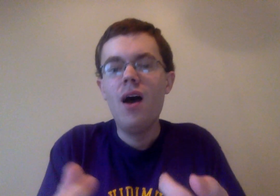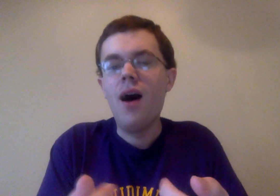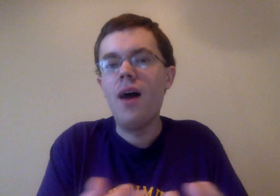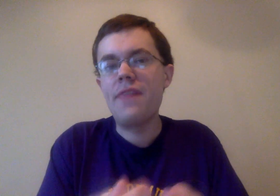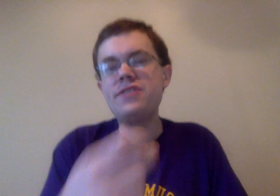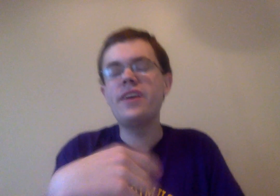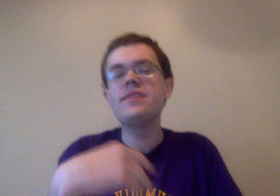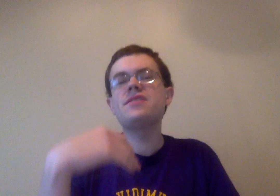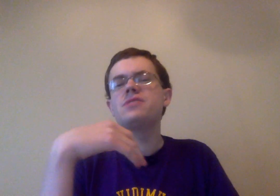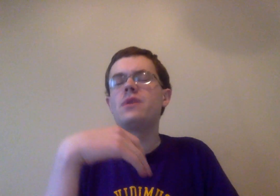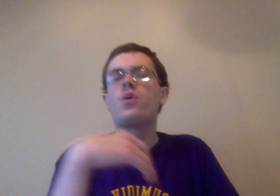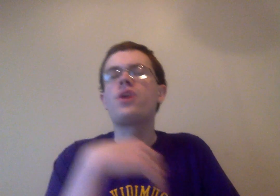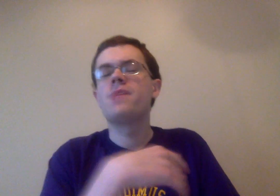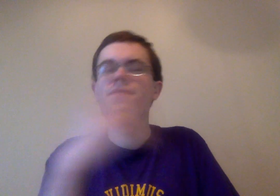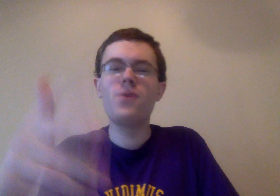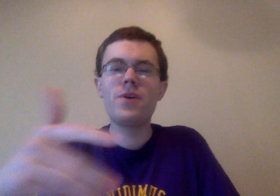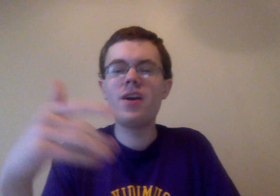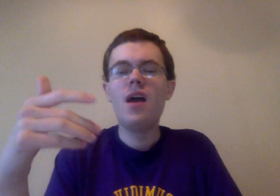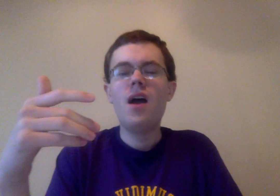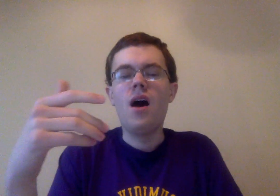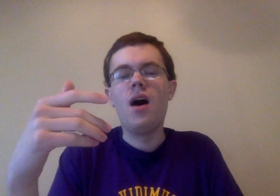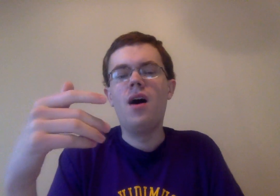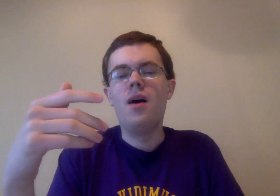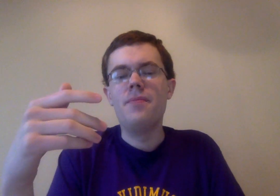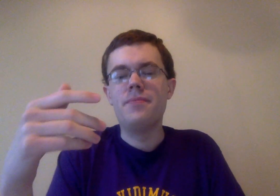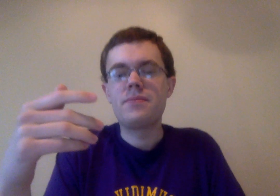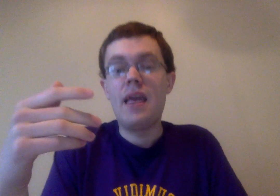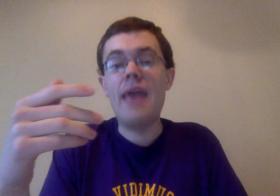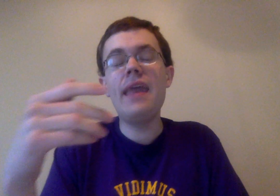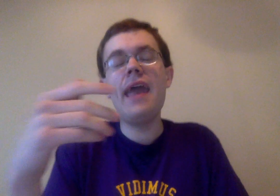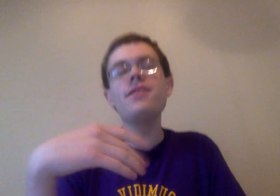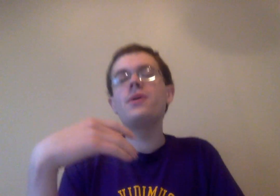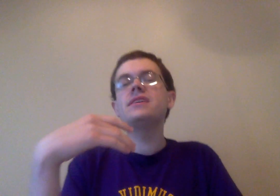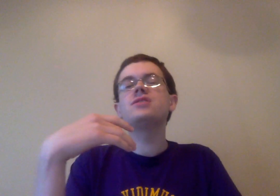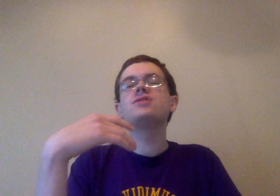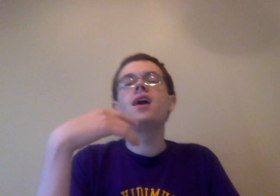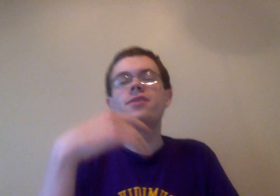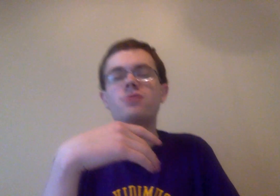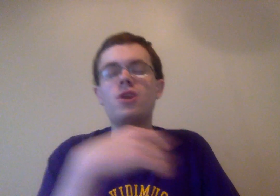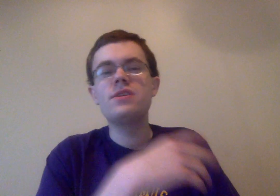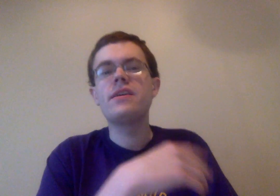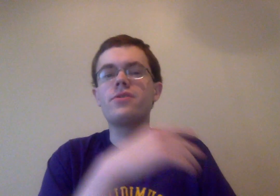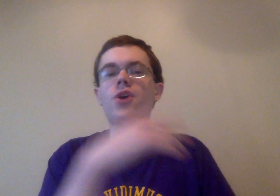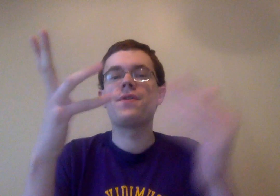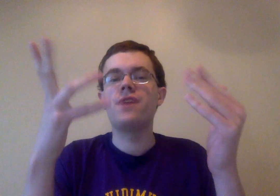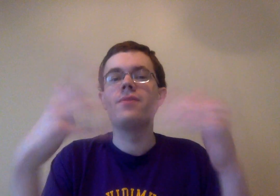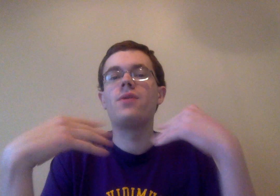Uh, she does say that she's been, like, working on it before. Um, and, and, you know, at least she's not, you know, Choji can go butterfly mode